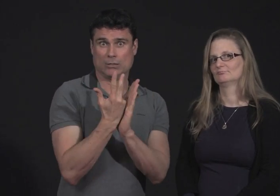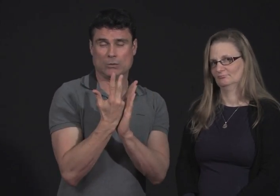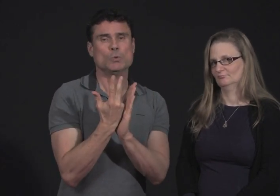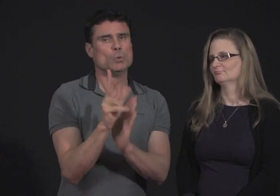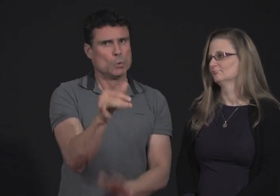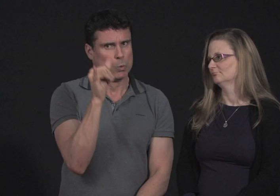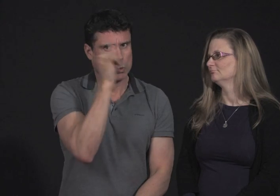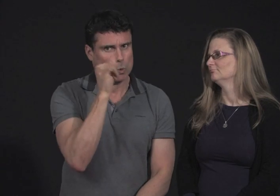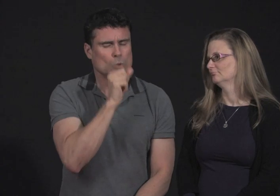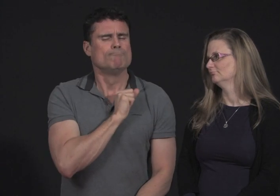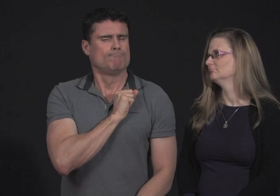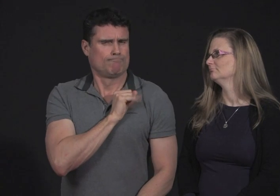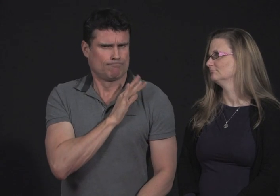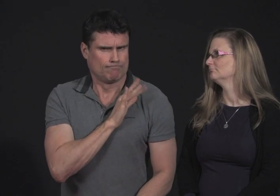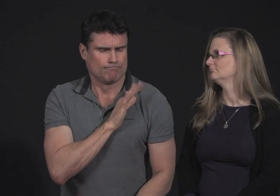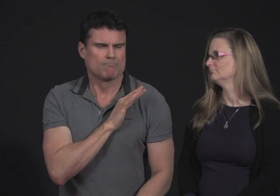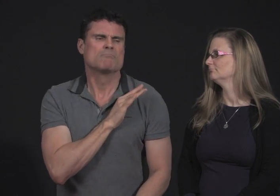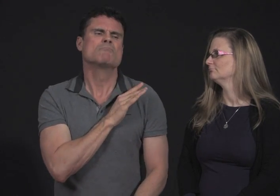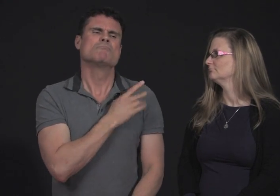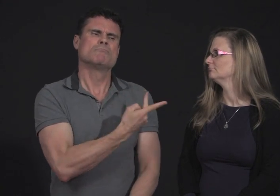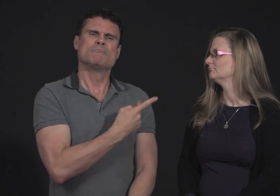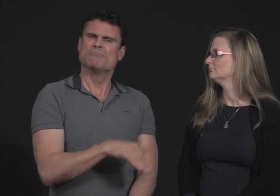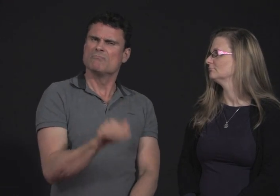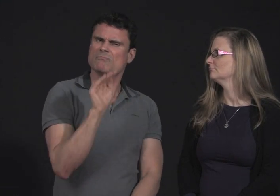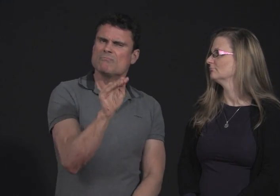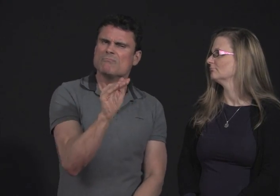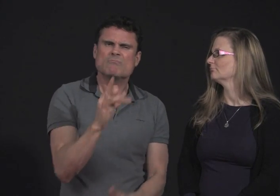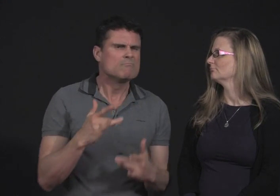We had a three-hour meeting to sit down and talk to him.